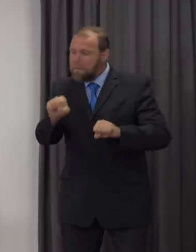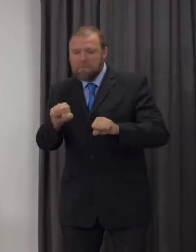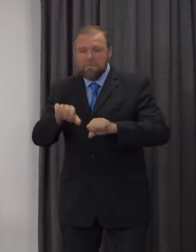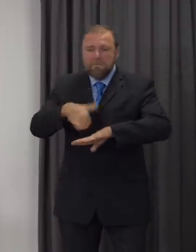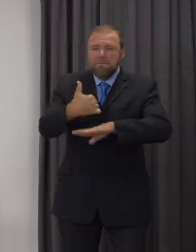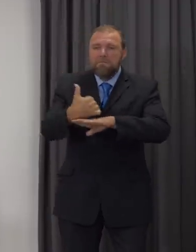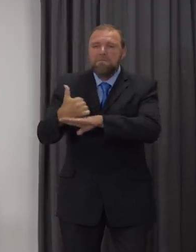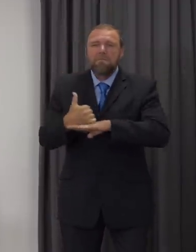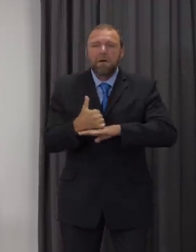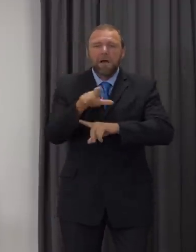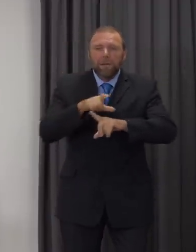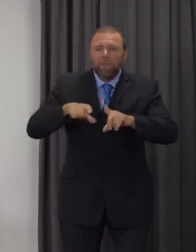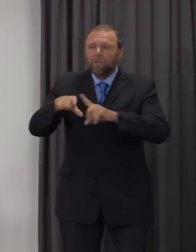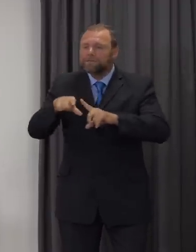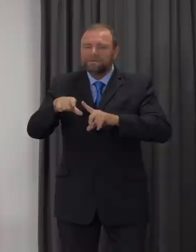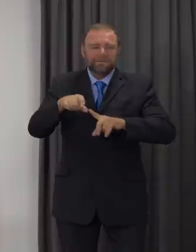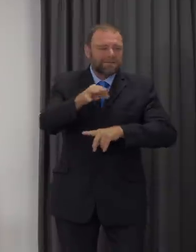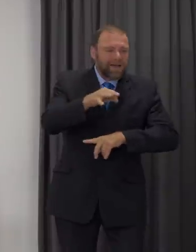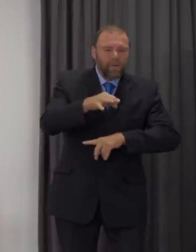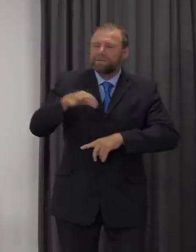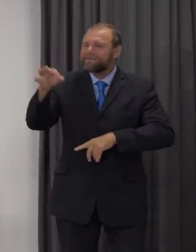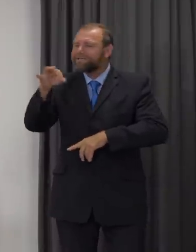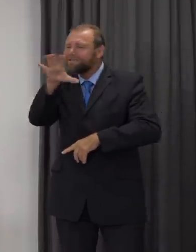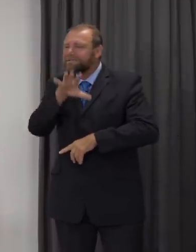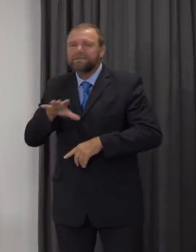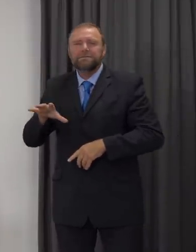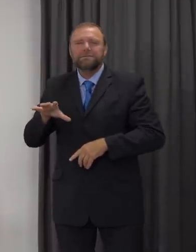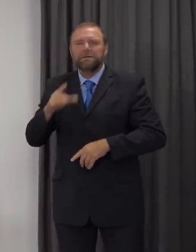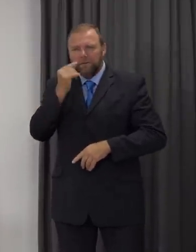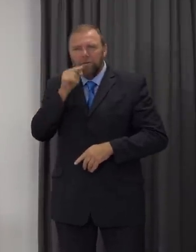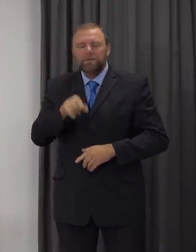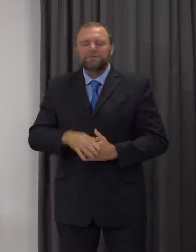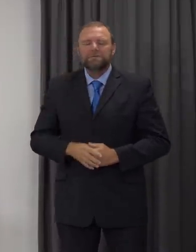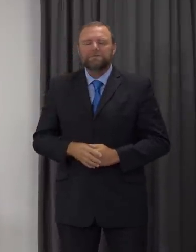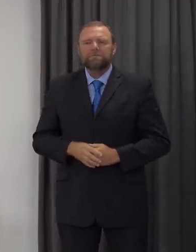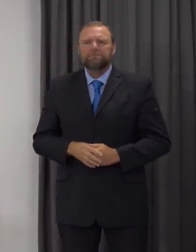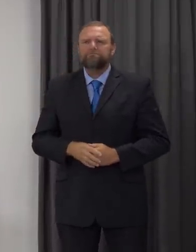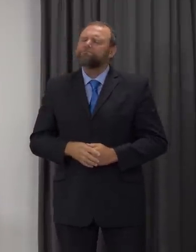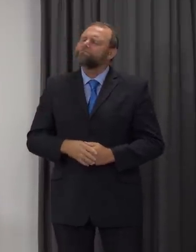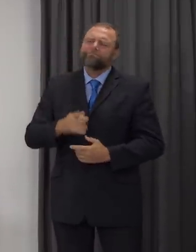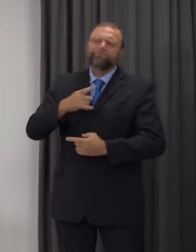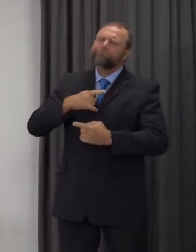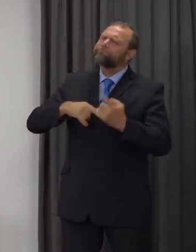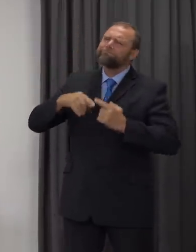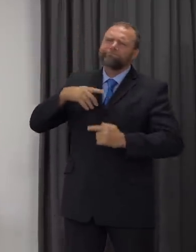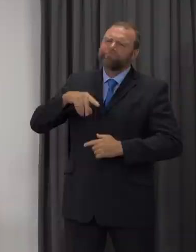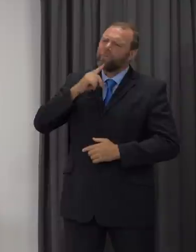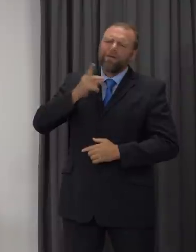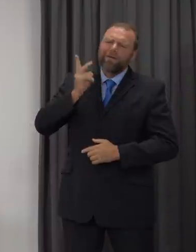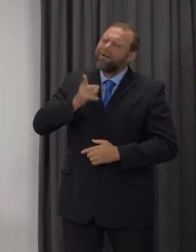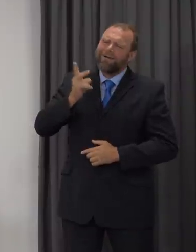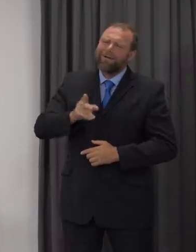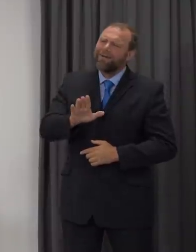foothold in our local communities, towns and cities. Now none of us wants to see that happen again.